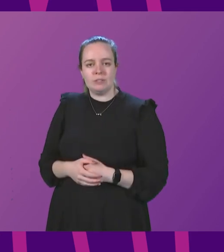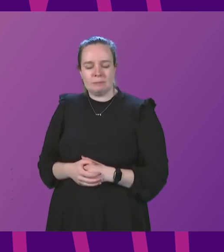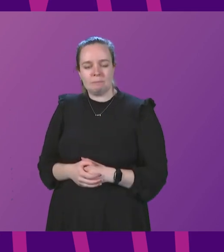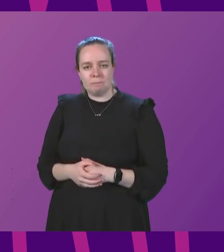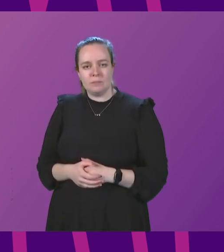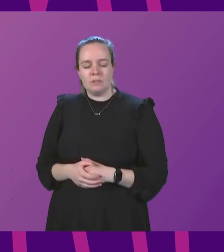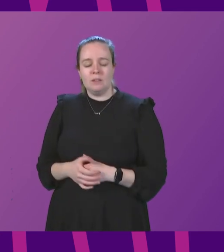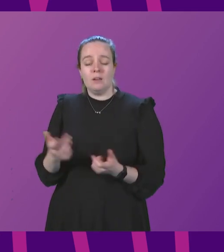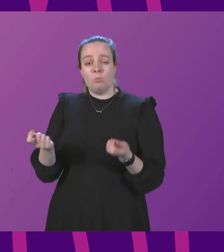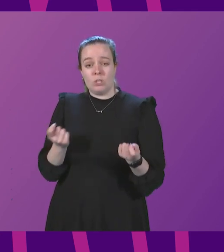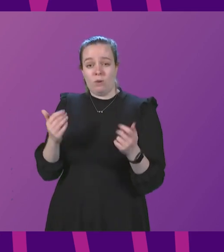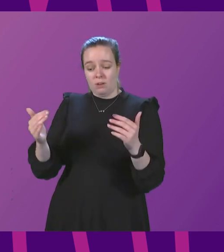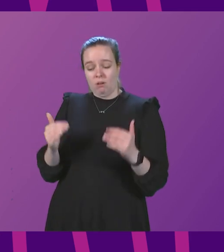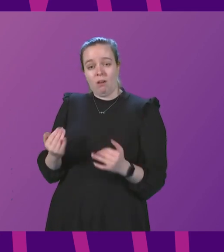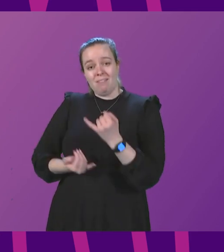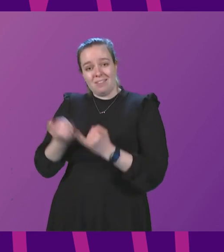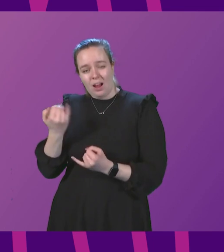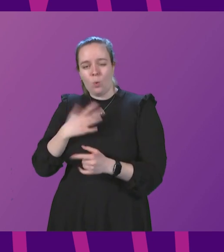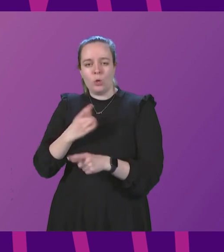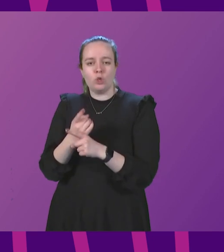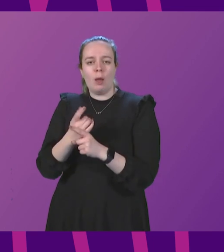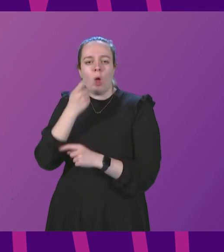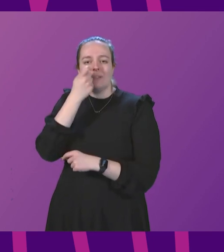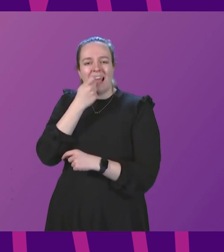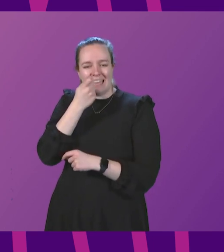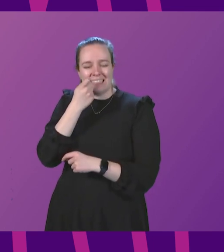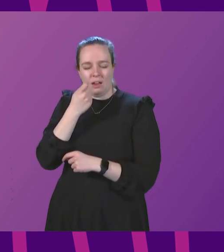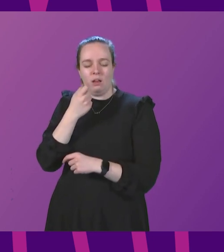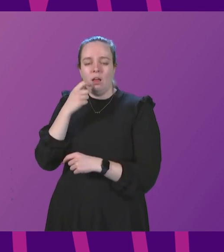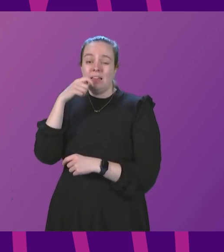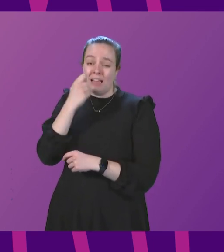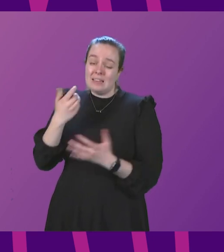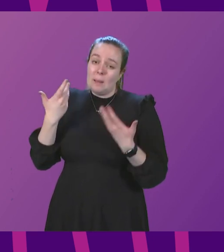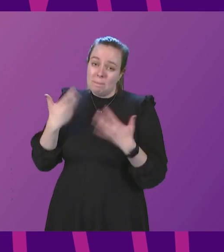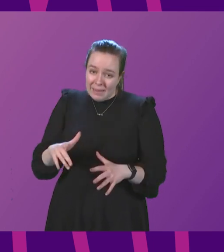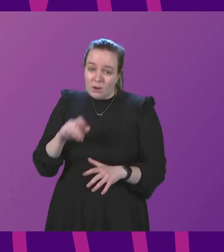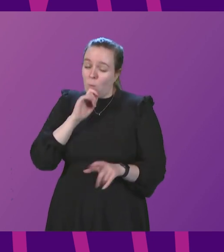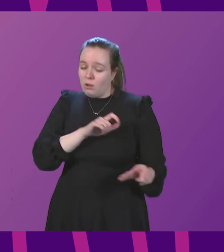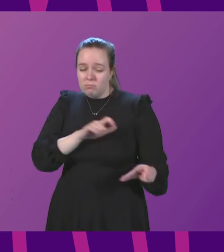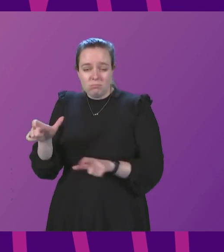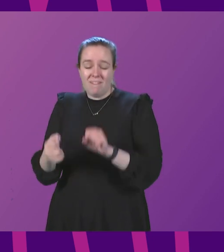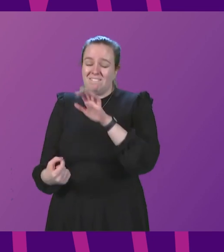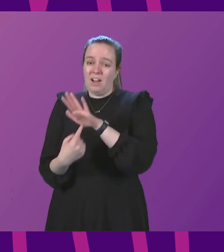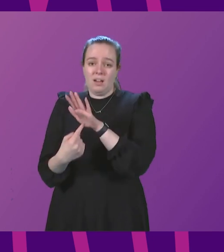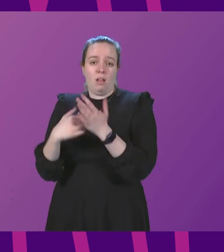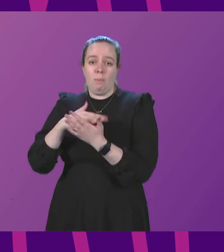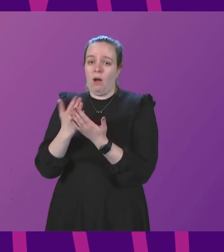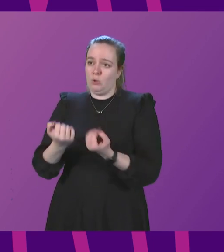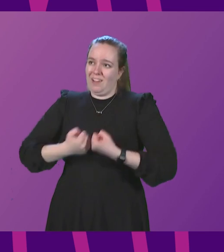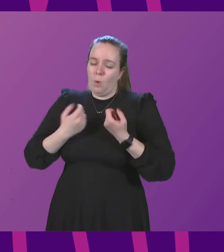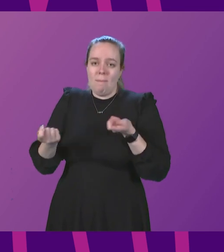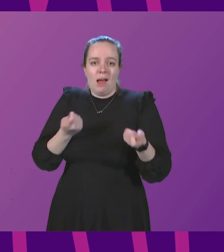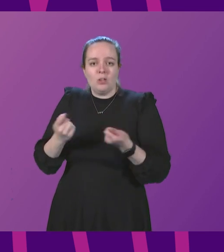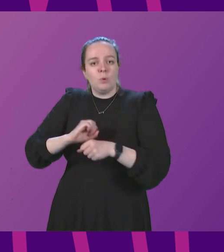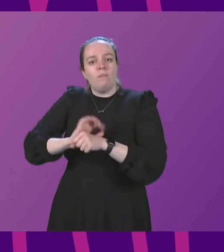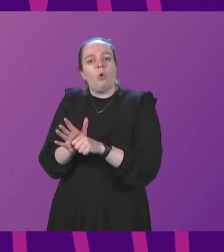Siding officer, let me turn now finally to testing. Testing has been, and it will continue to be, a vital part of our management